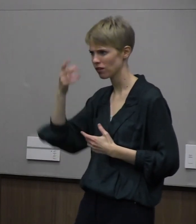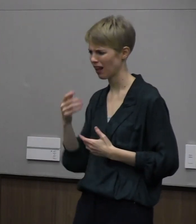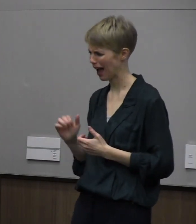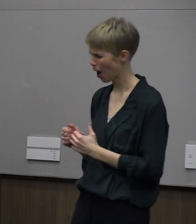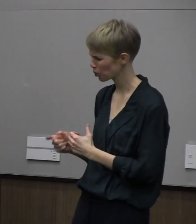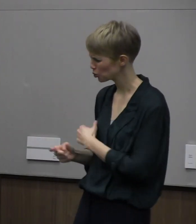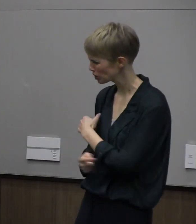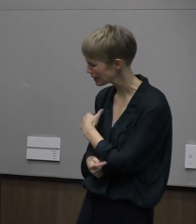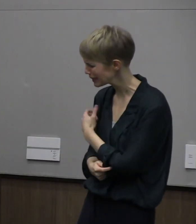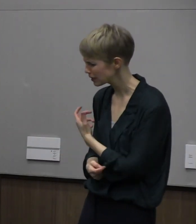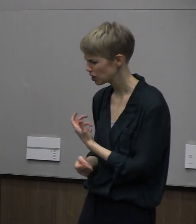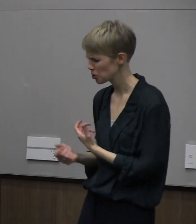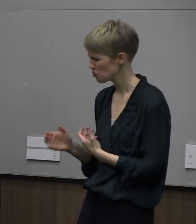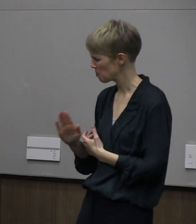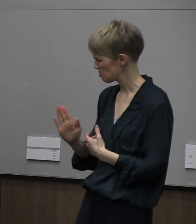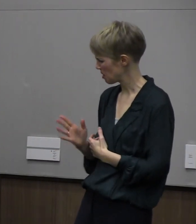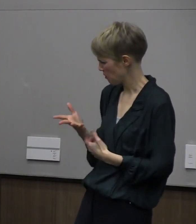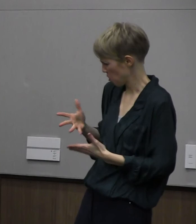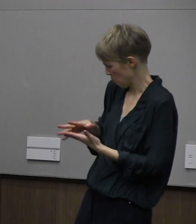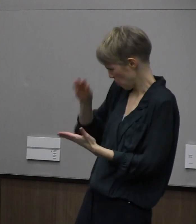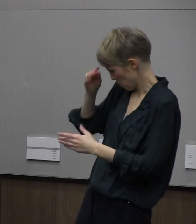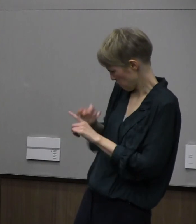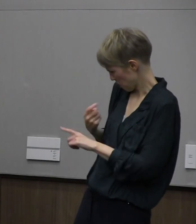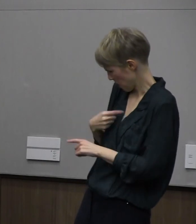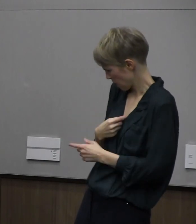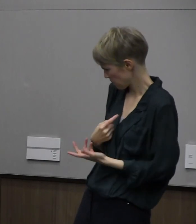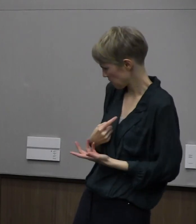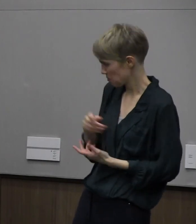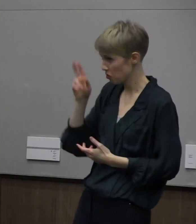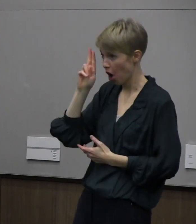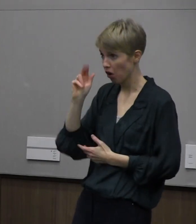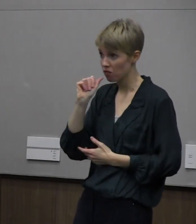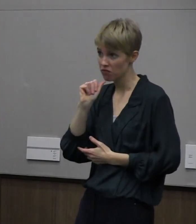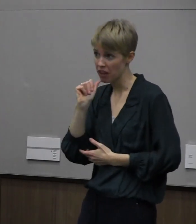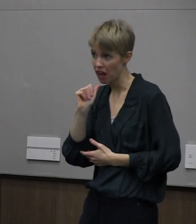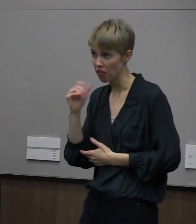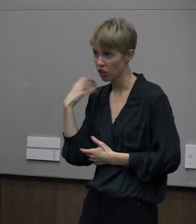coach, his boss, his aunt, and his uncle were all very shocked.